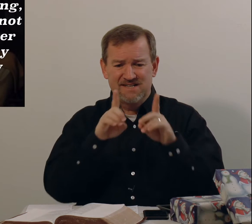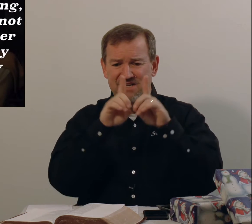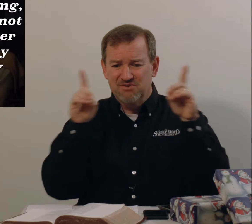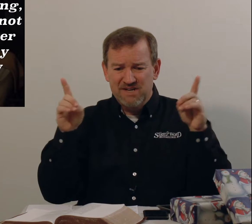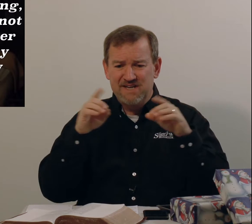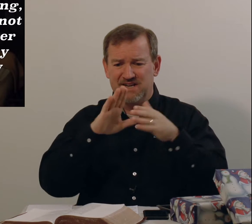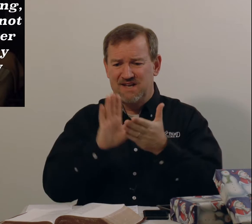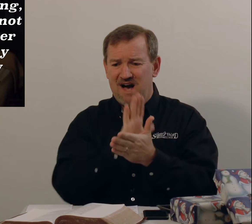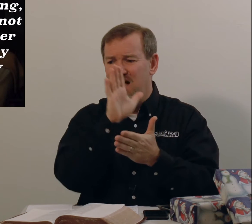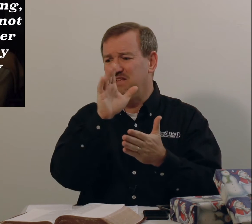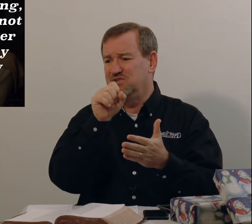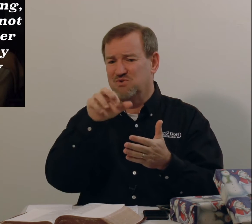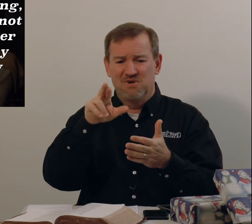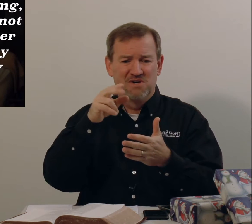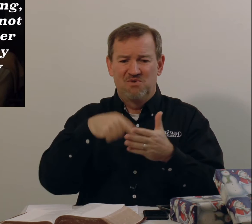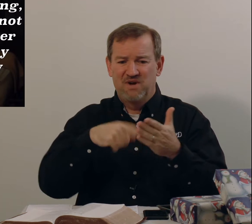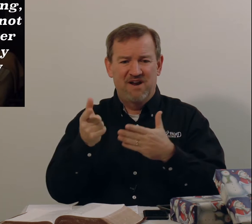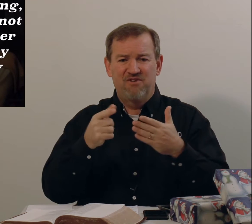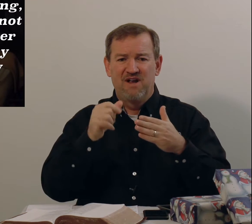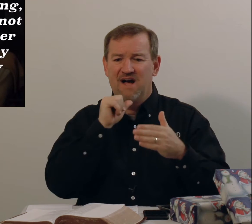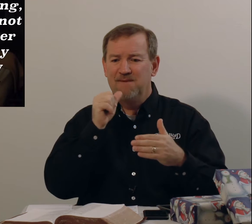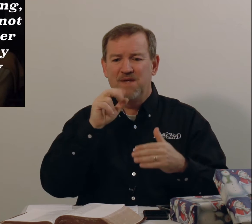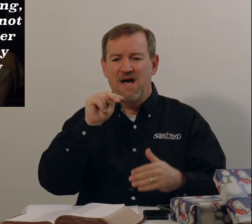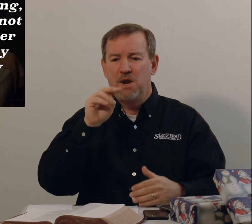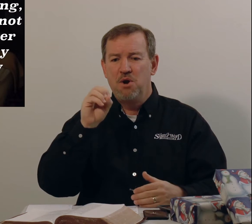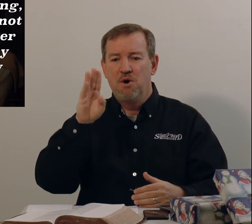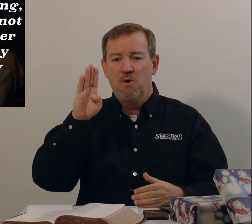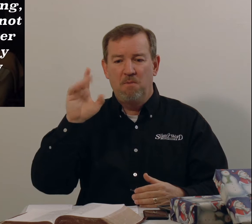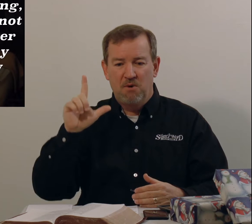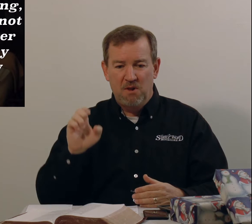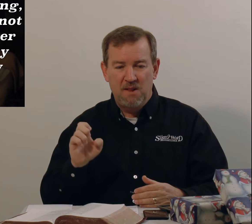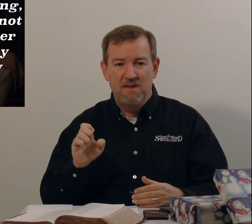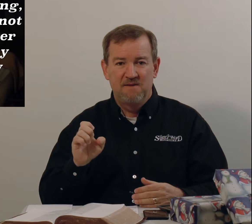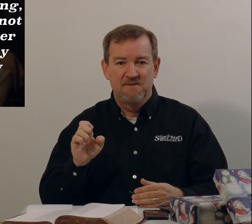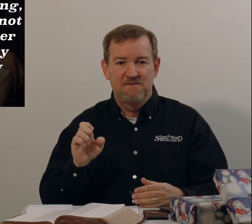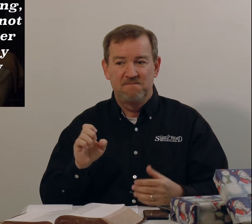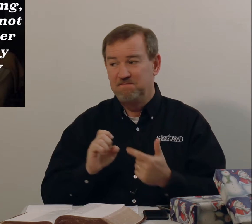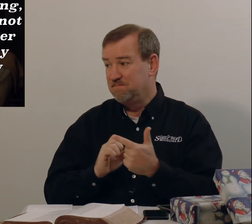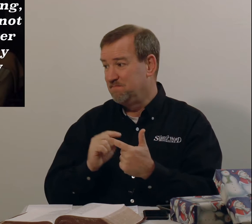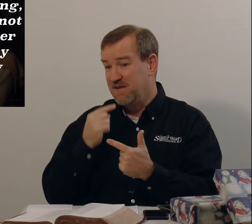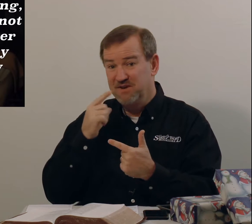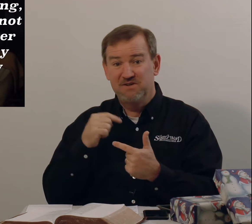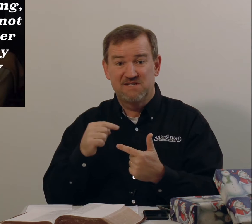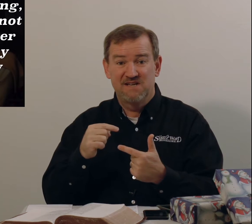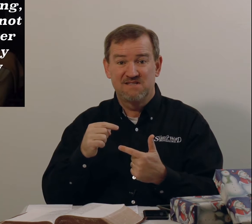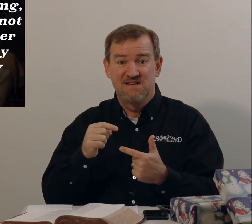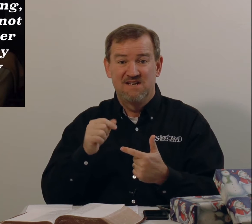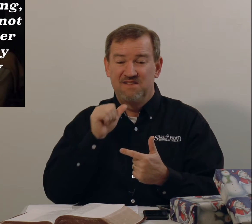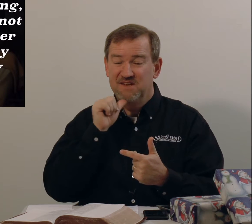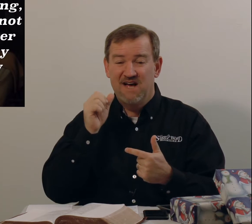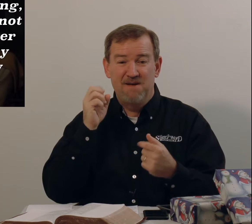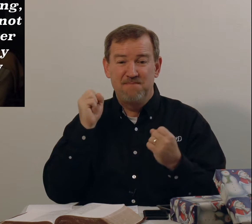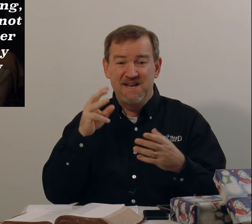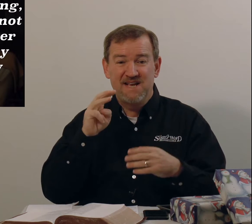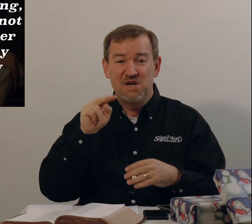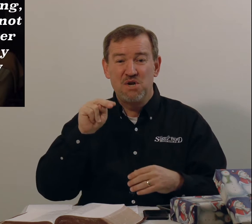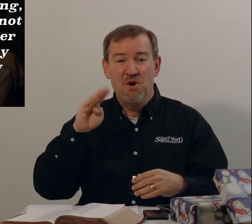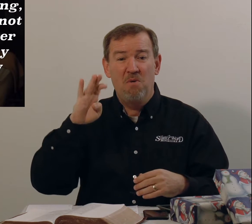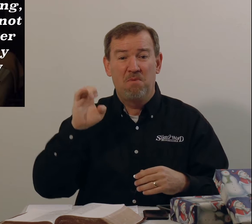degree in college or whatever. I'm not noble. Here it says that not many noble